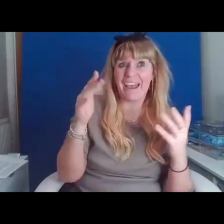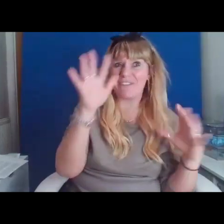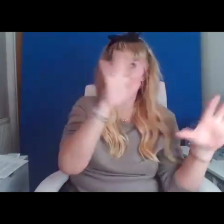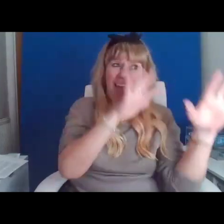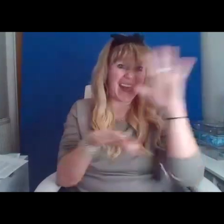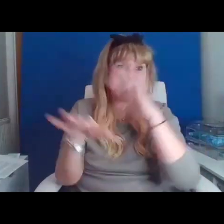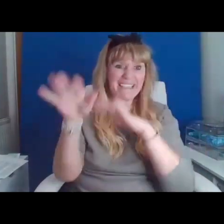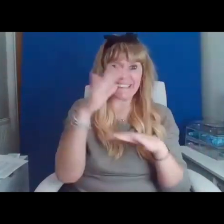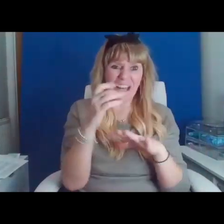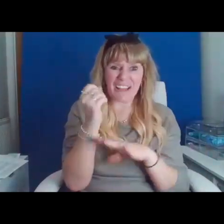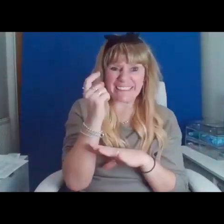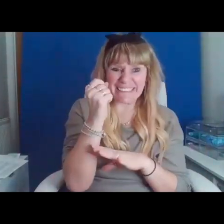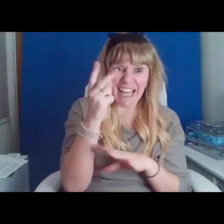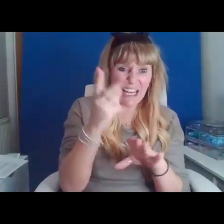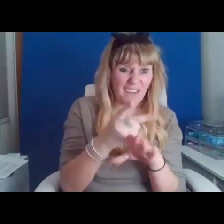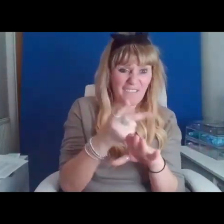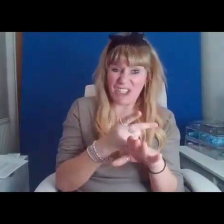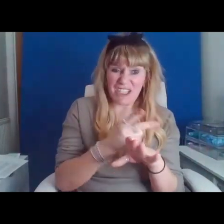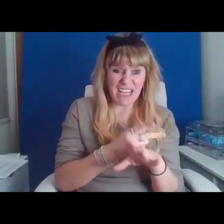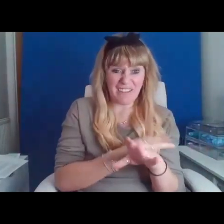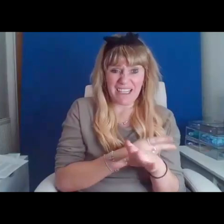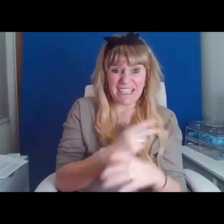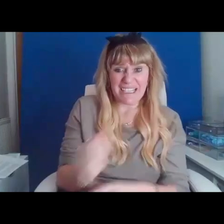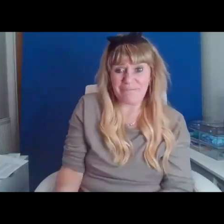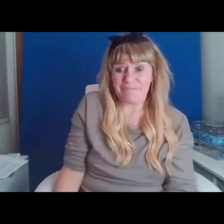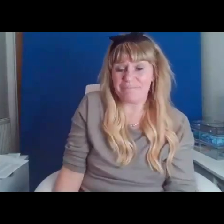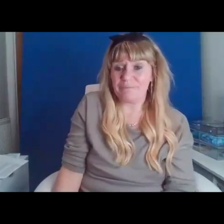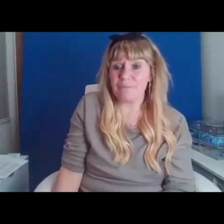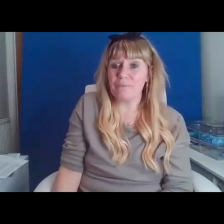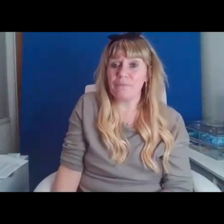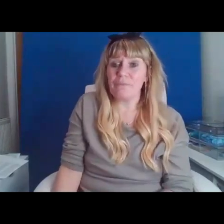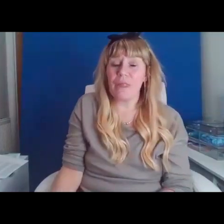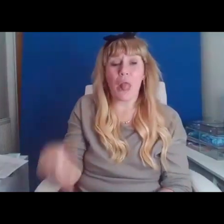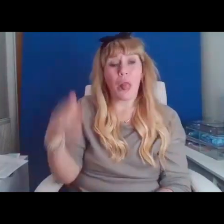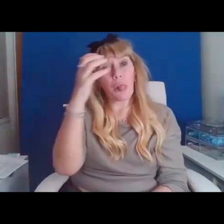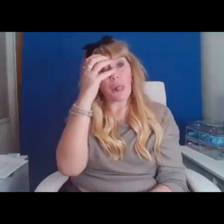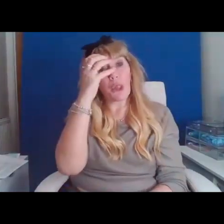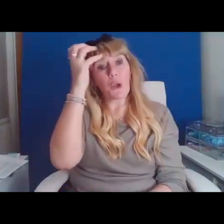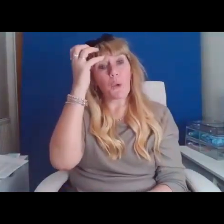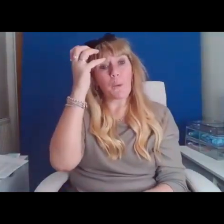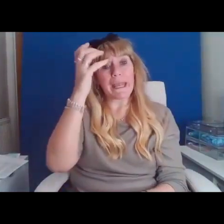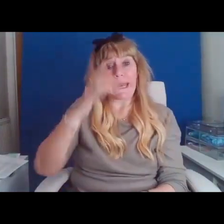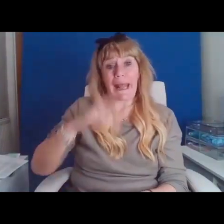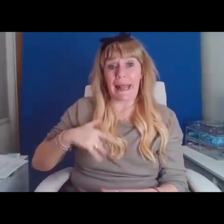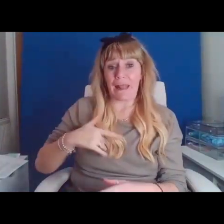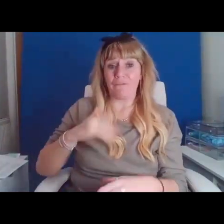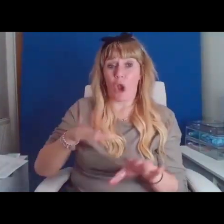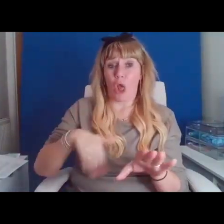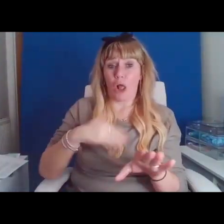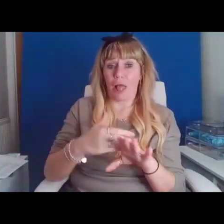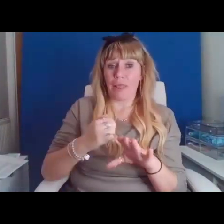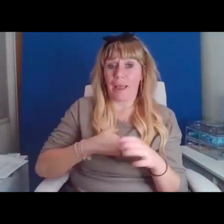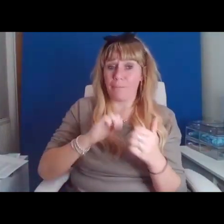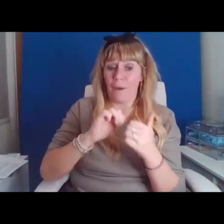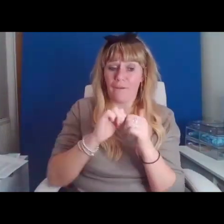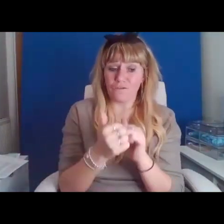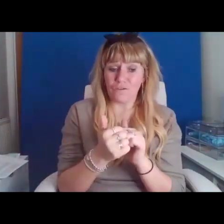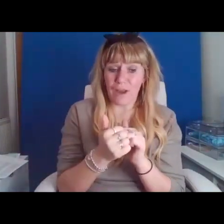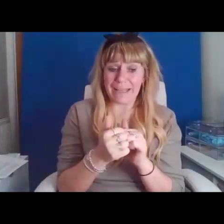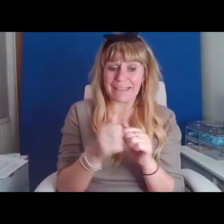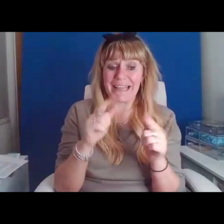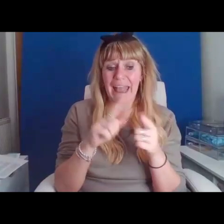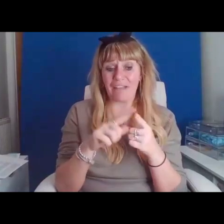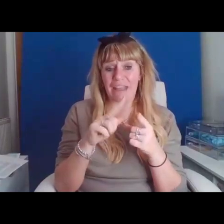of vegetarianism. The Queen outlived my friend Eric, whose shy-by-day exterior